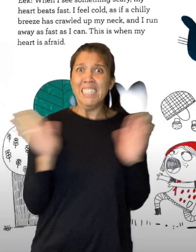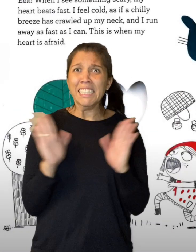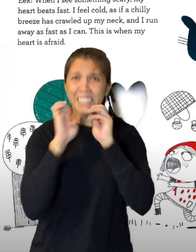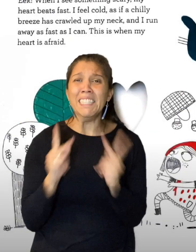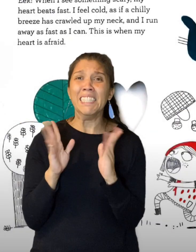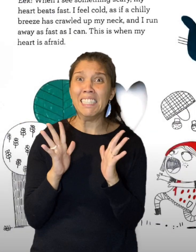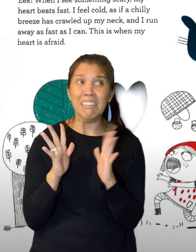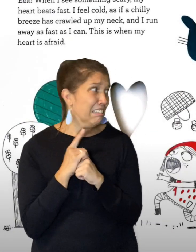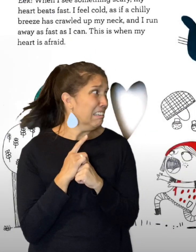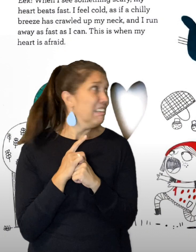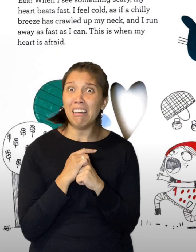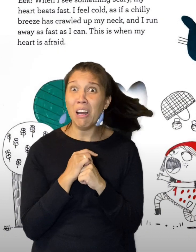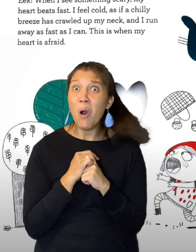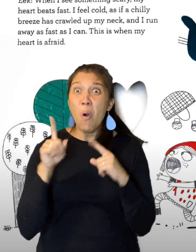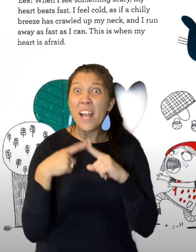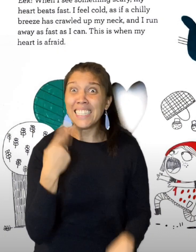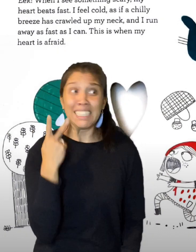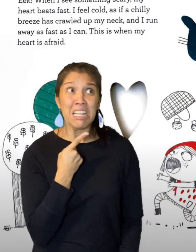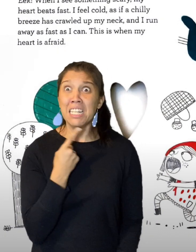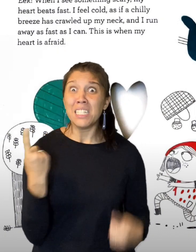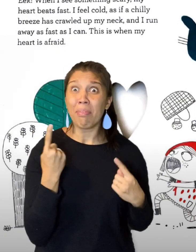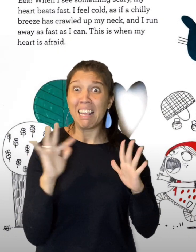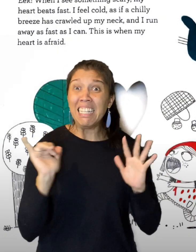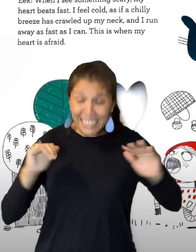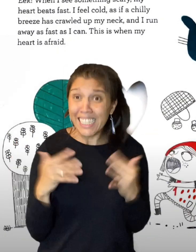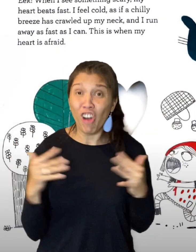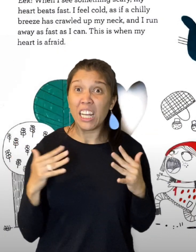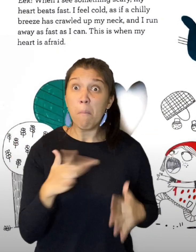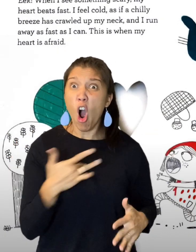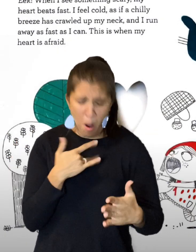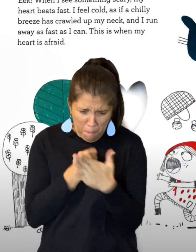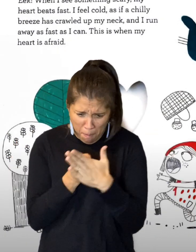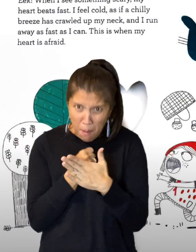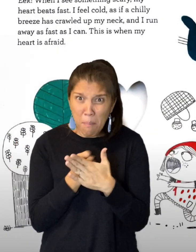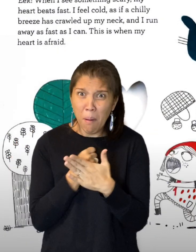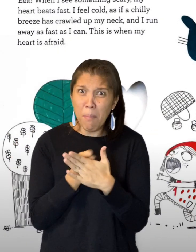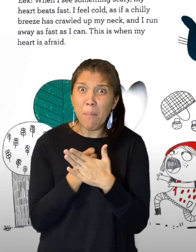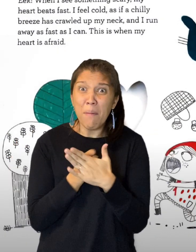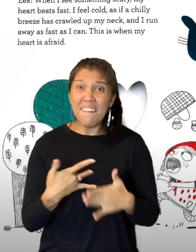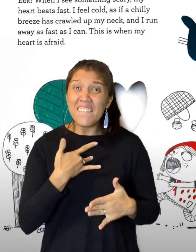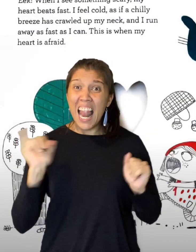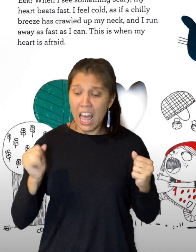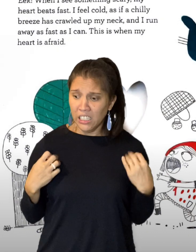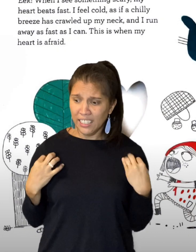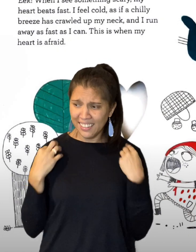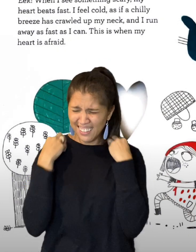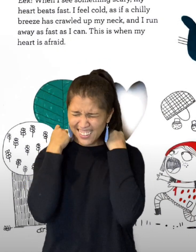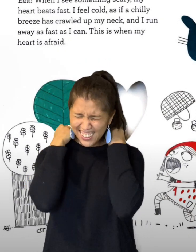Eek! When I see something scary, my heart beats fast. I feel cold as